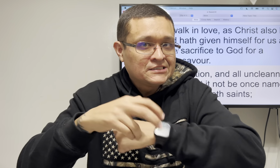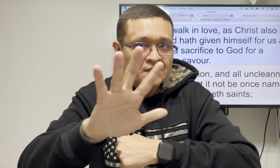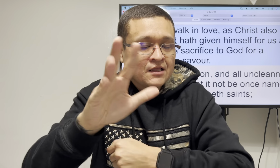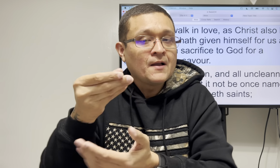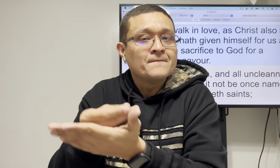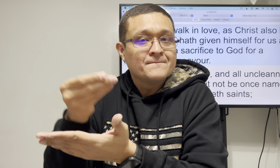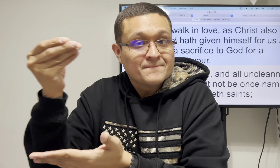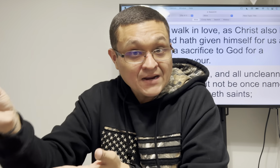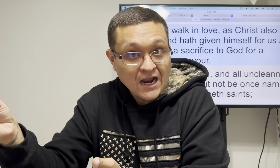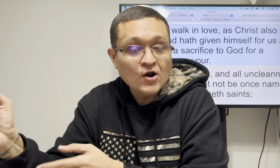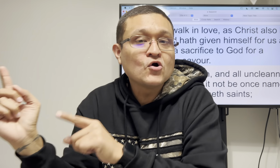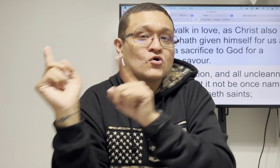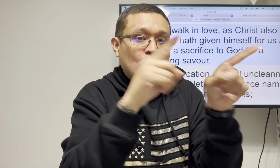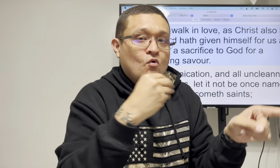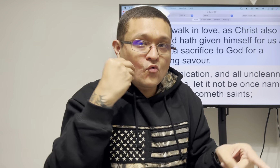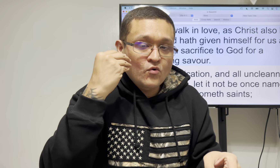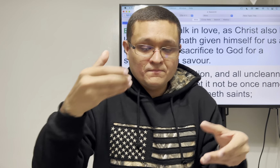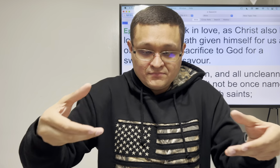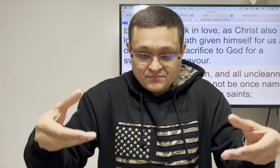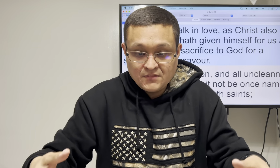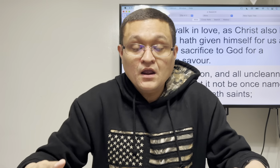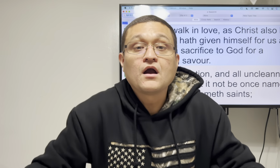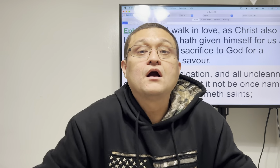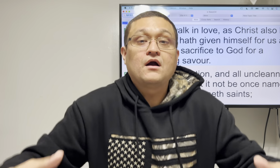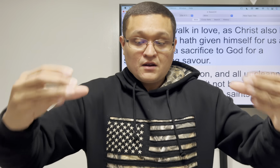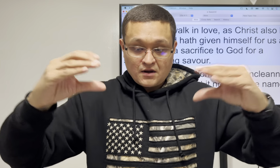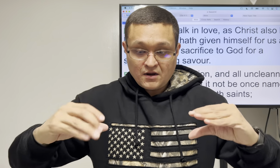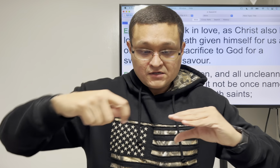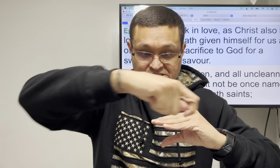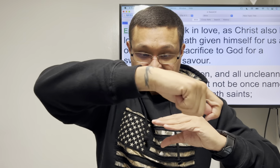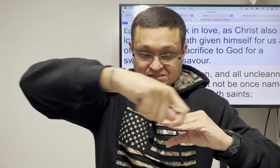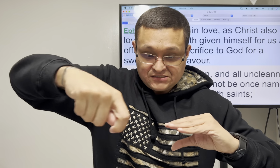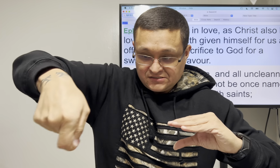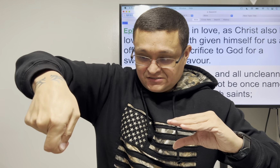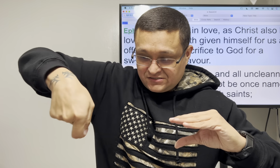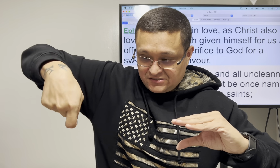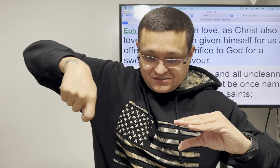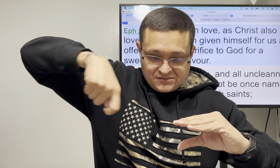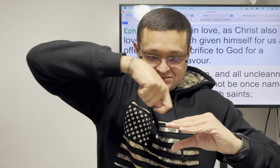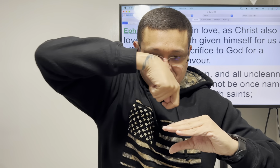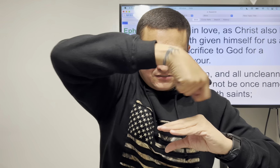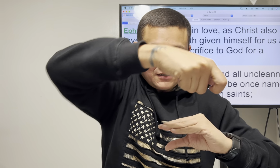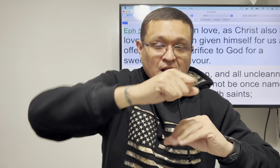it you don't steal it you bought it and you go home you cut it open